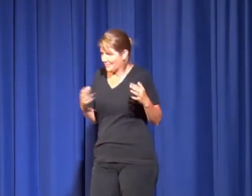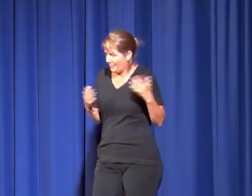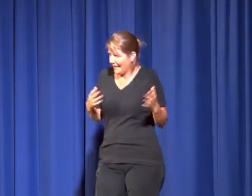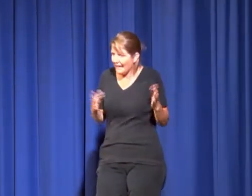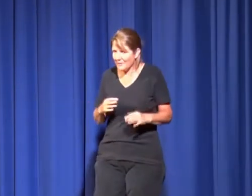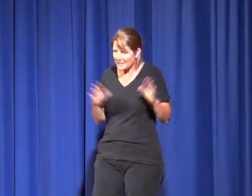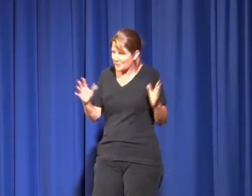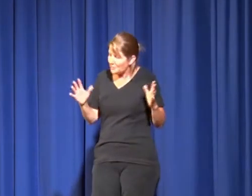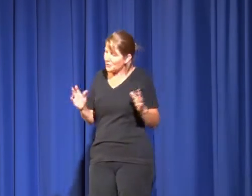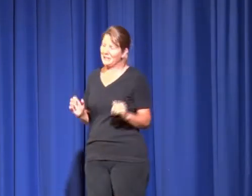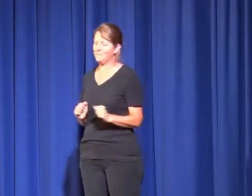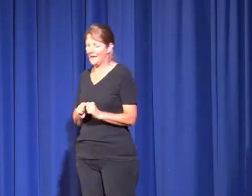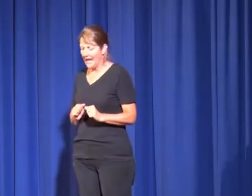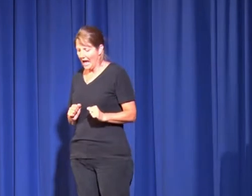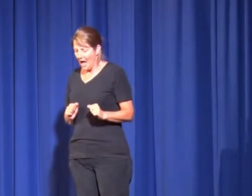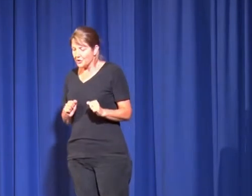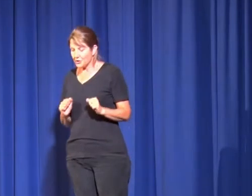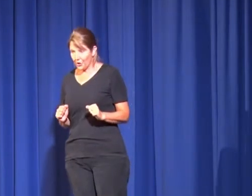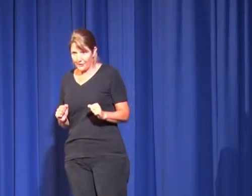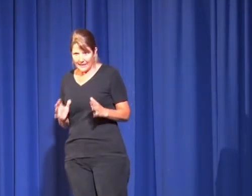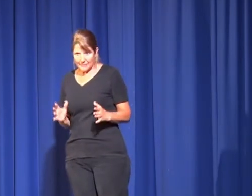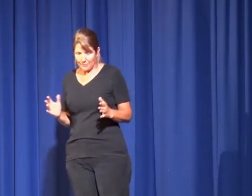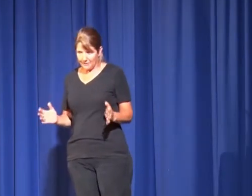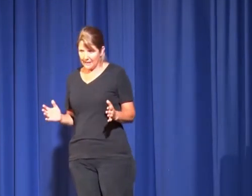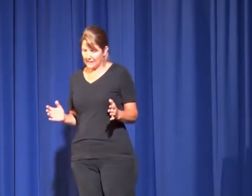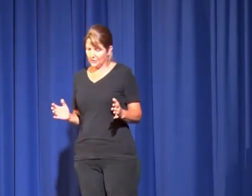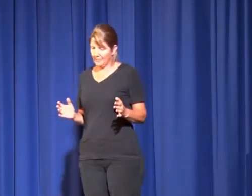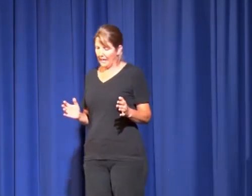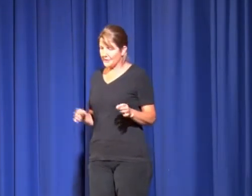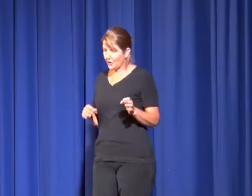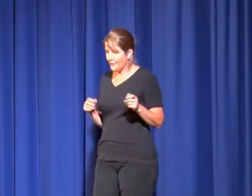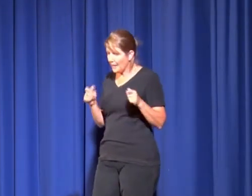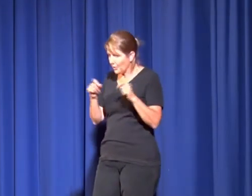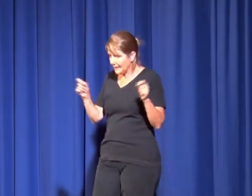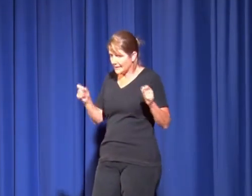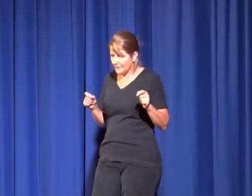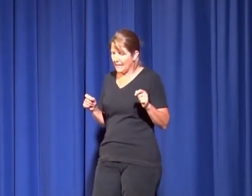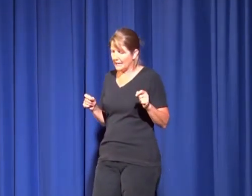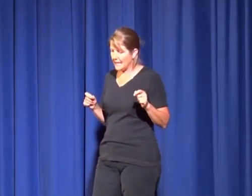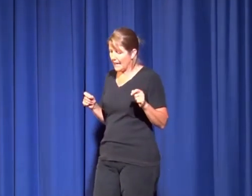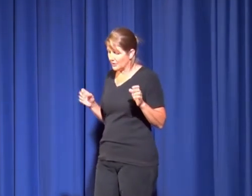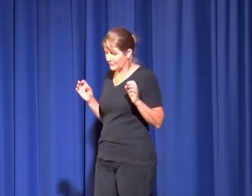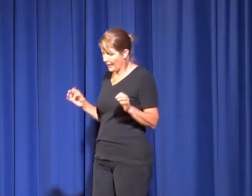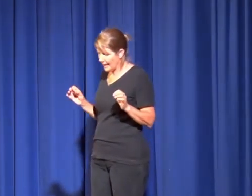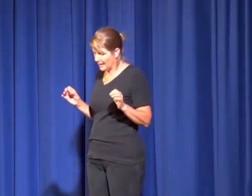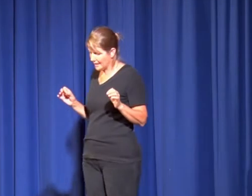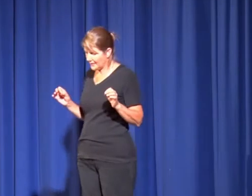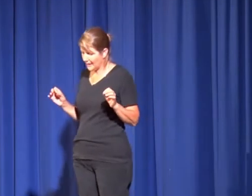brain. I was still pure. So the next bit was Vicky and Deidre's part. So they wrote letters of demand, and on Friday night they